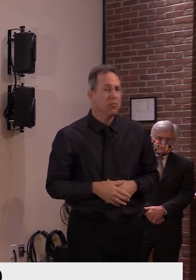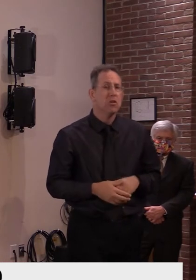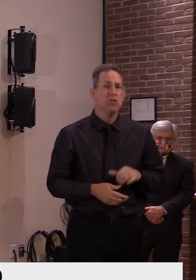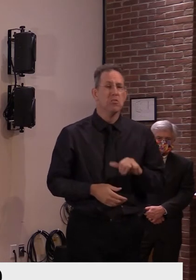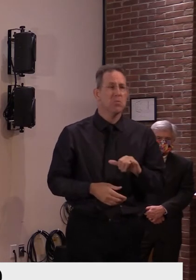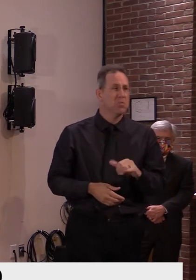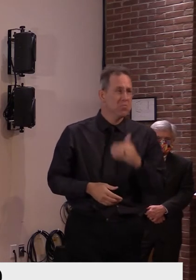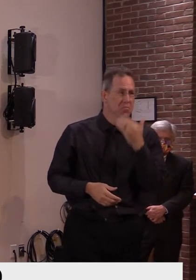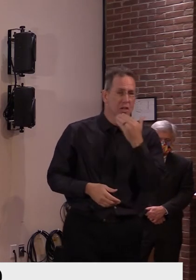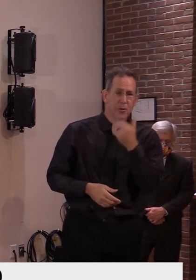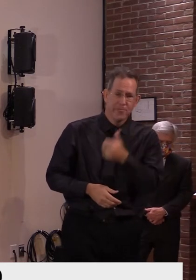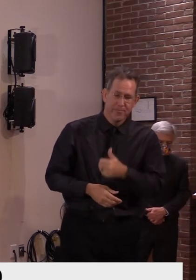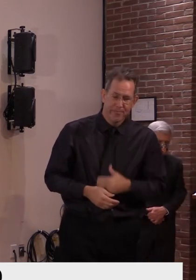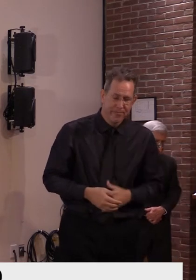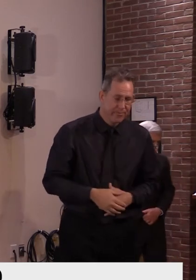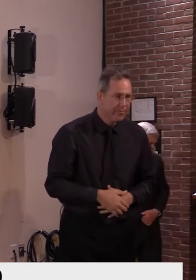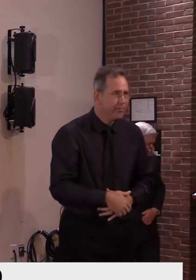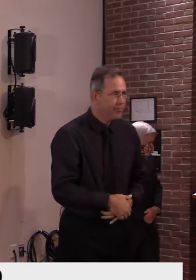Joseph, the Barton Chronicle.